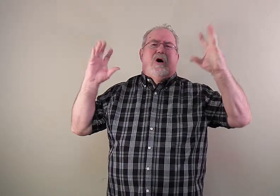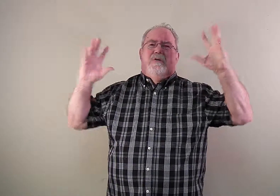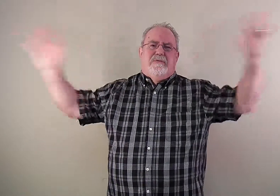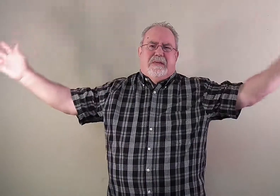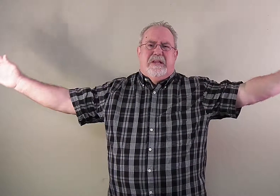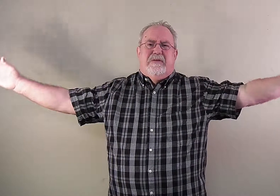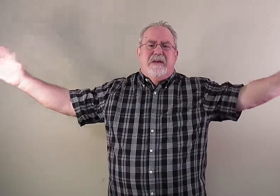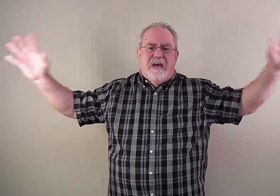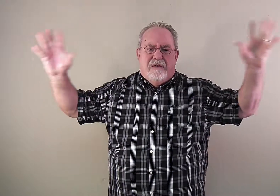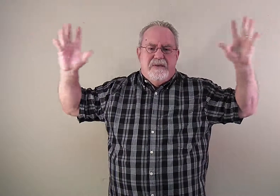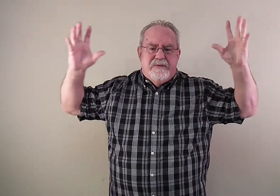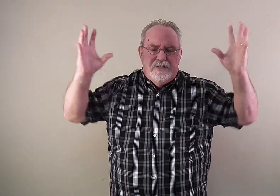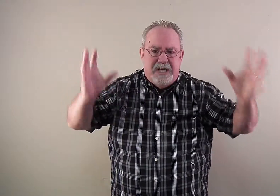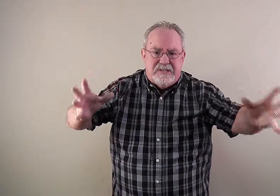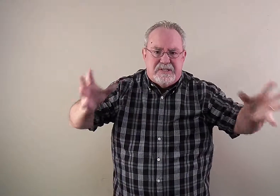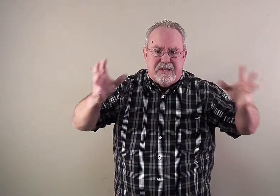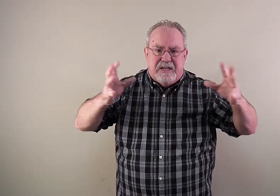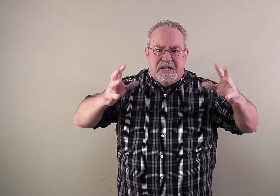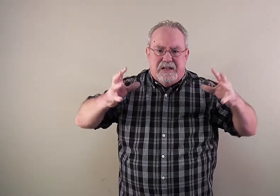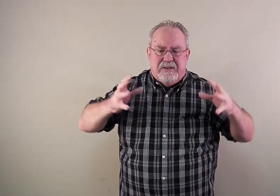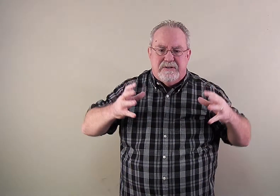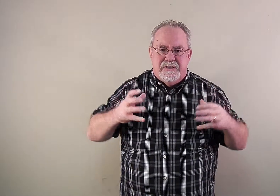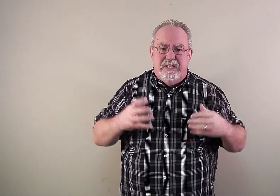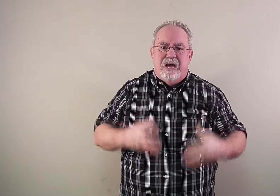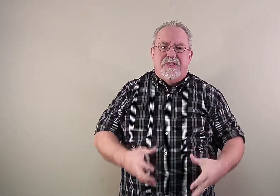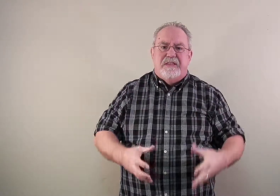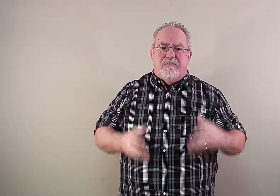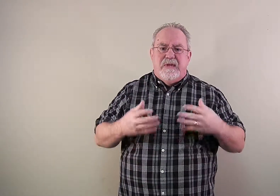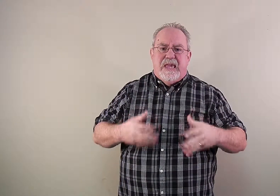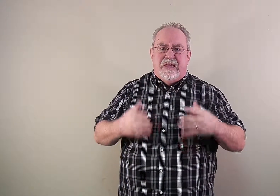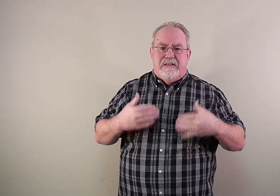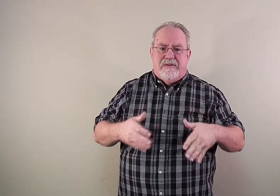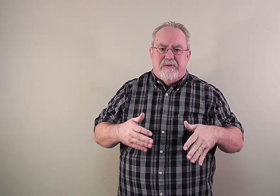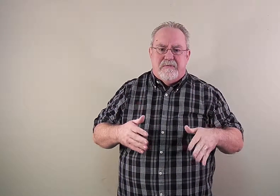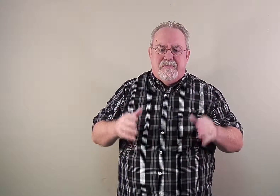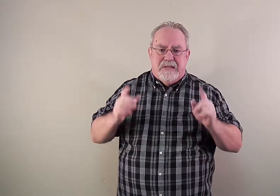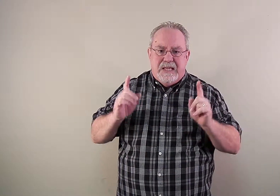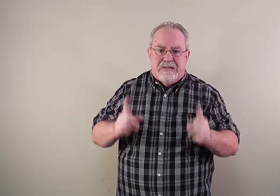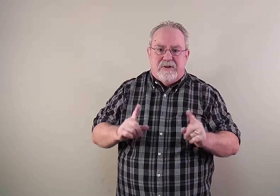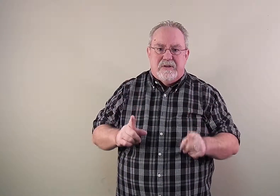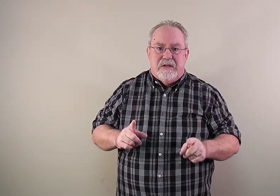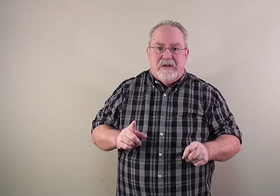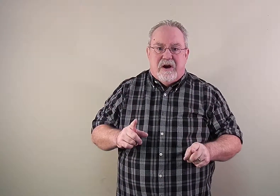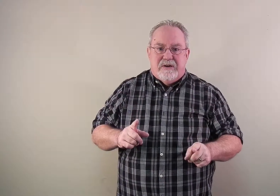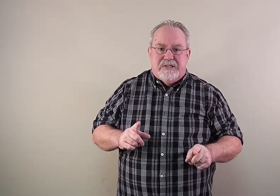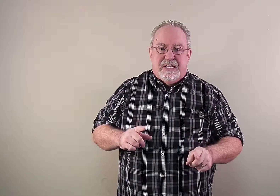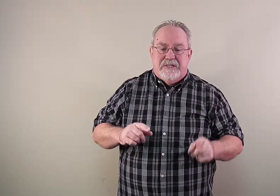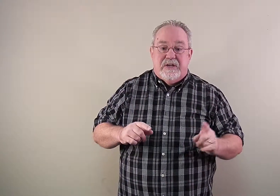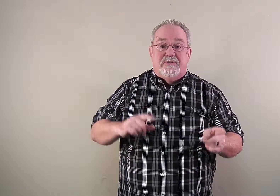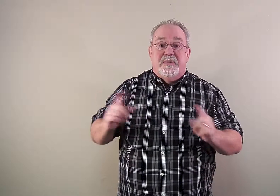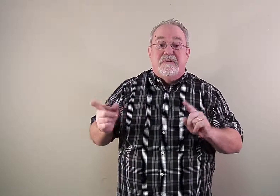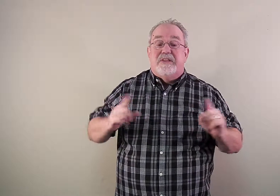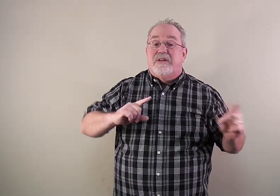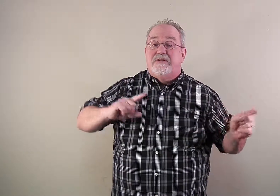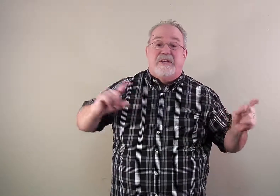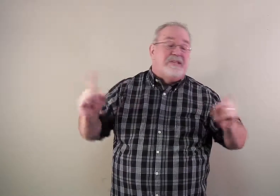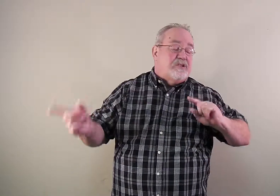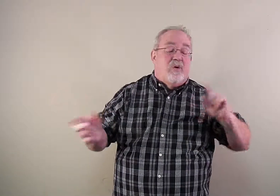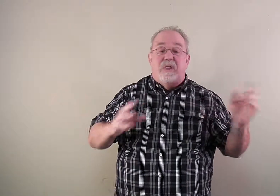all the way. You know, I mean, with Jesus, there's nothing that we can't do when he is on our side. So let's remember that this whole